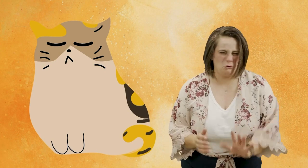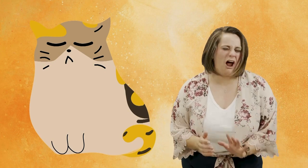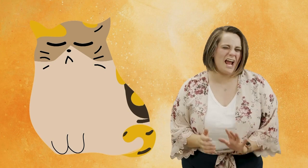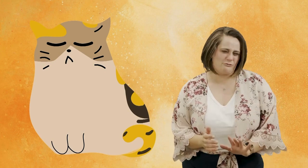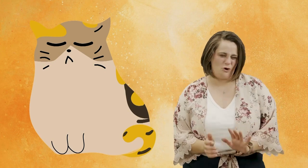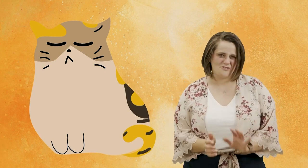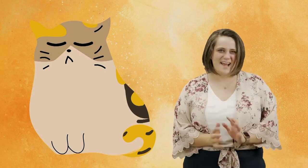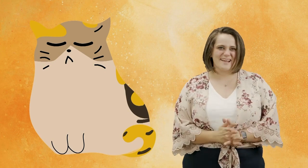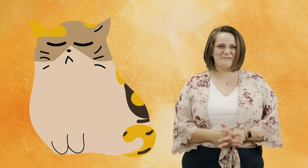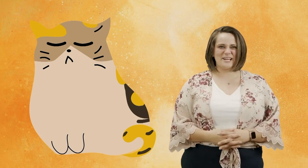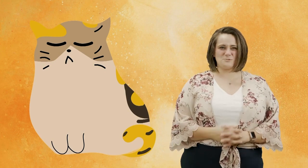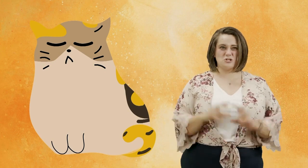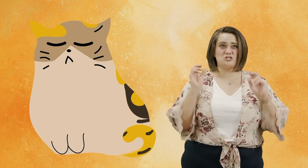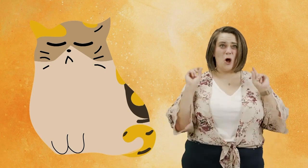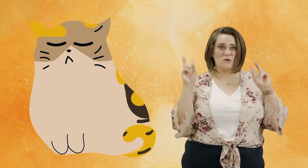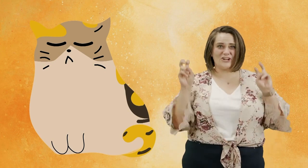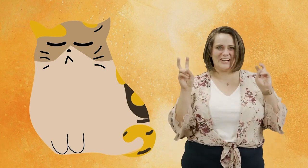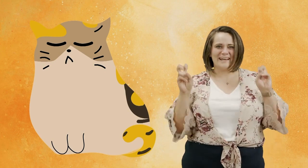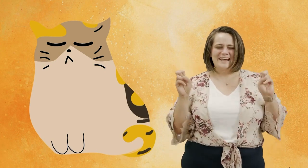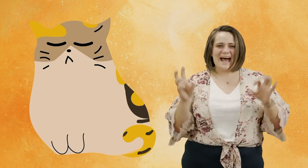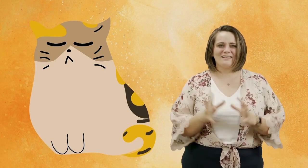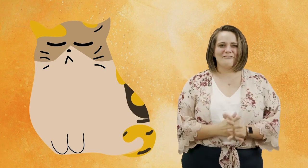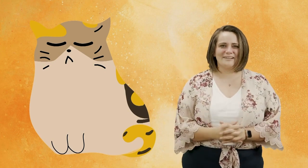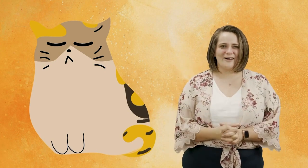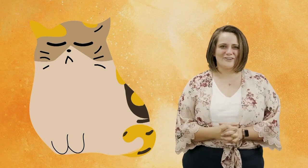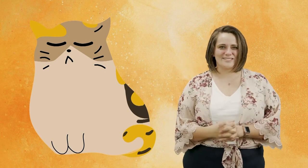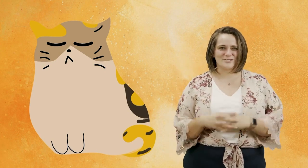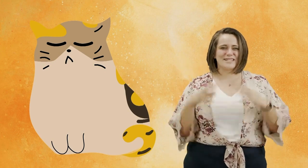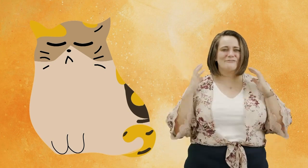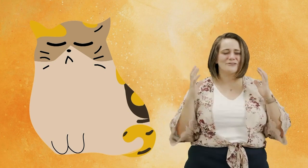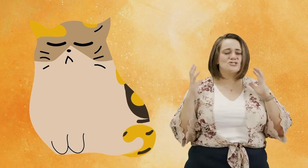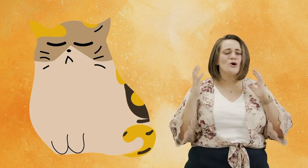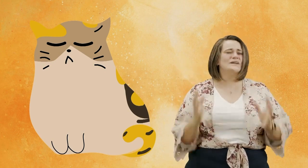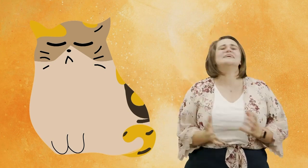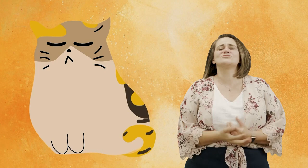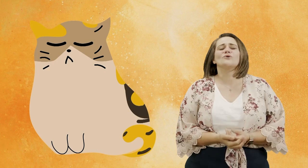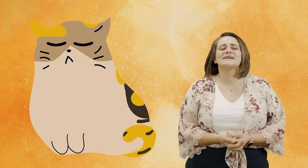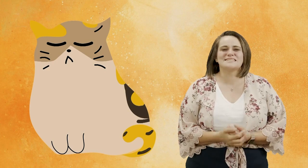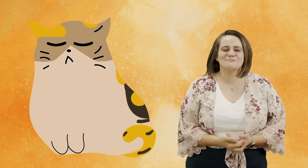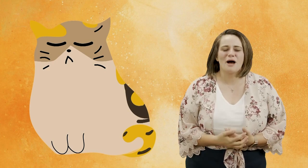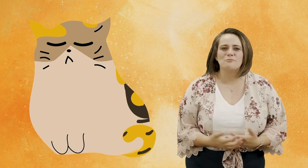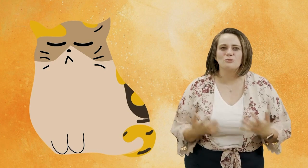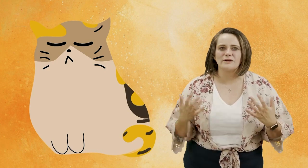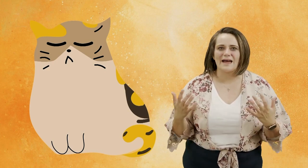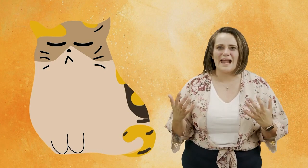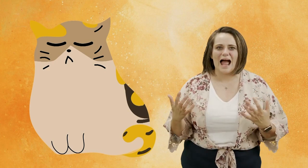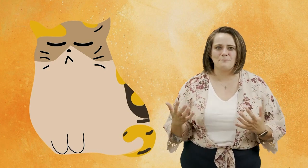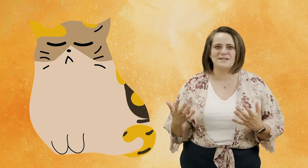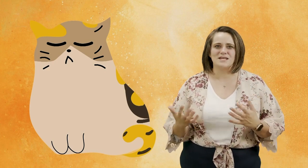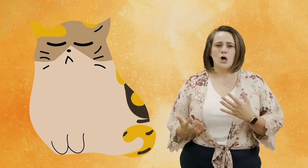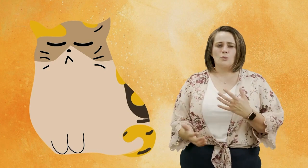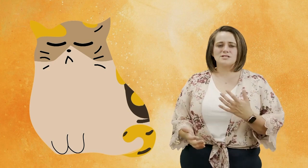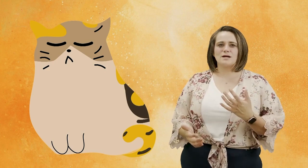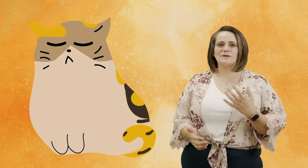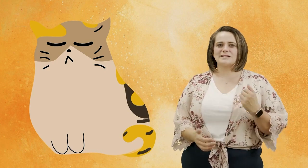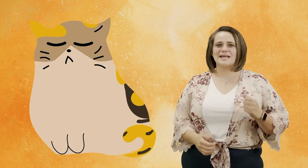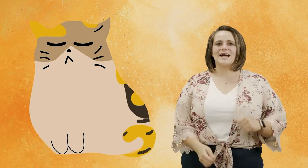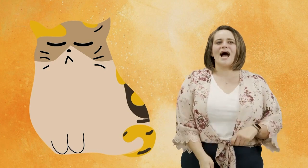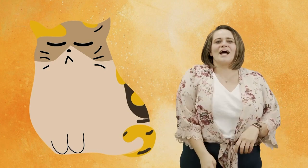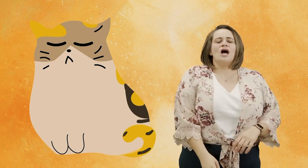prideful right because we're so good at loving others there's different so many stories in the bible where that happens where somebody's like ha